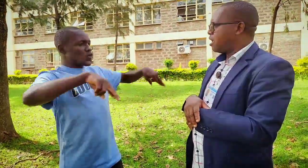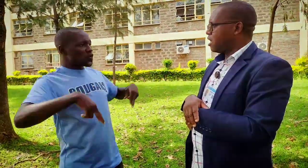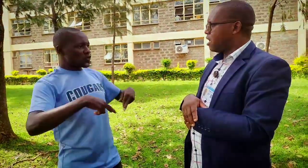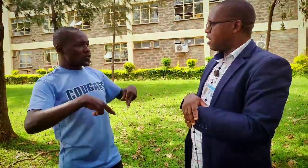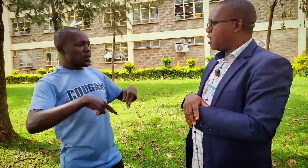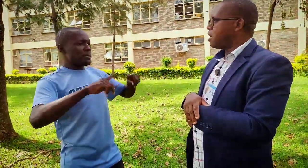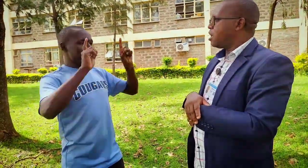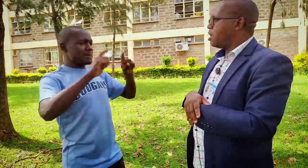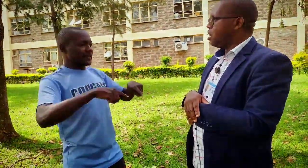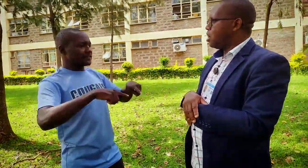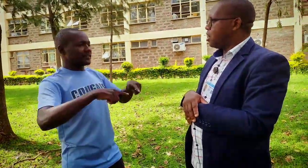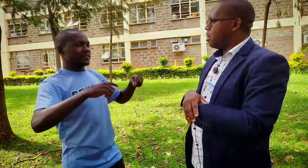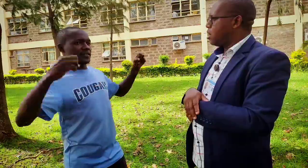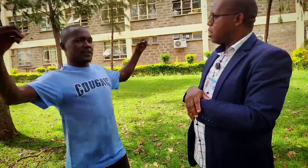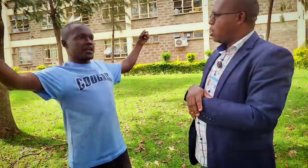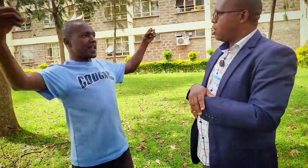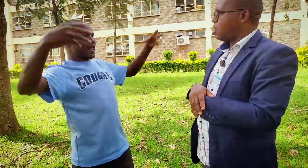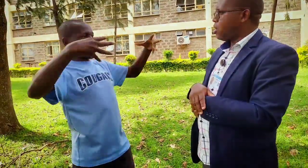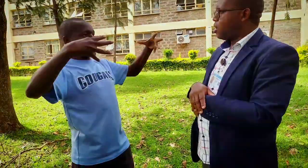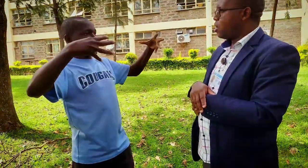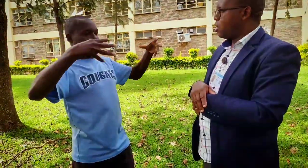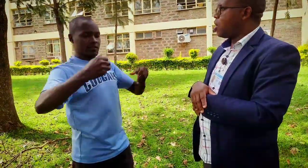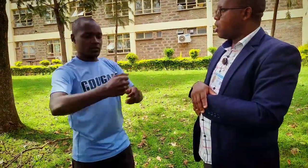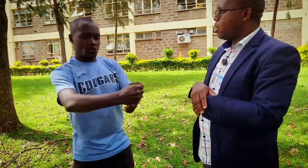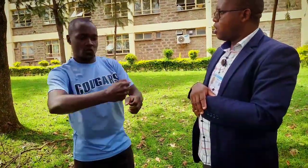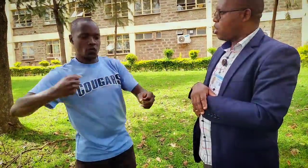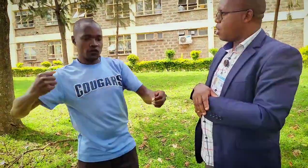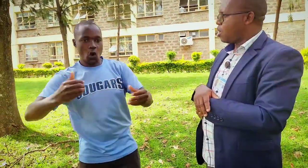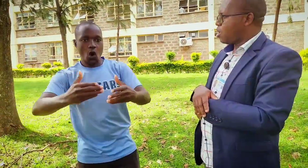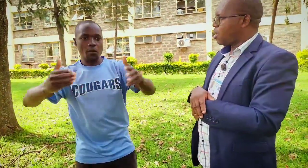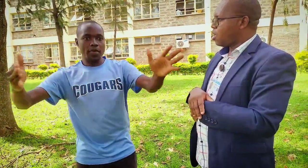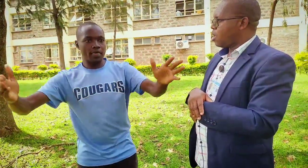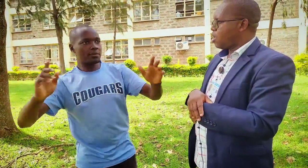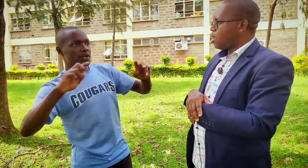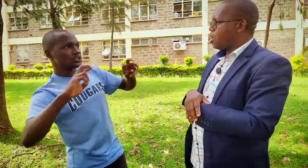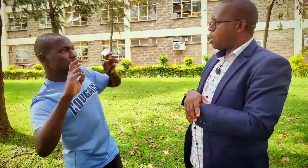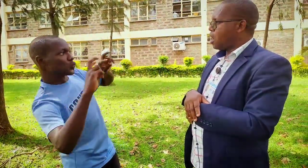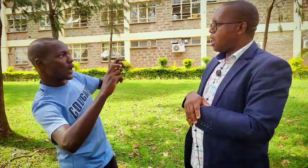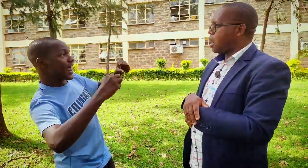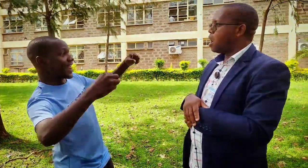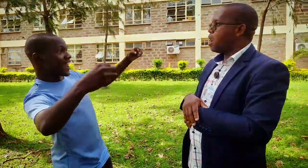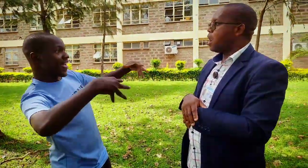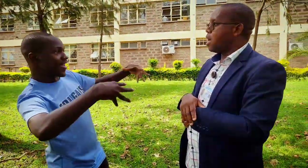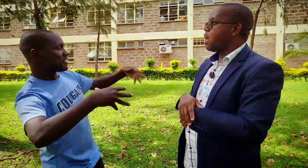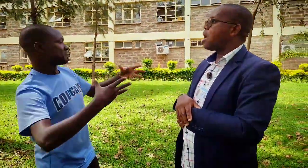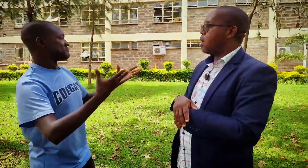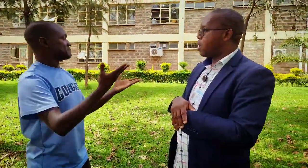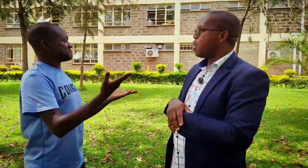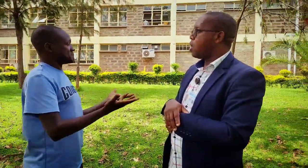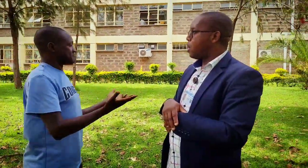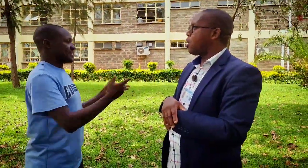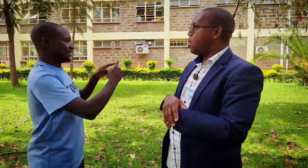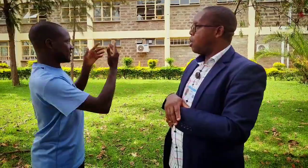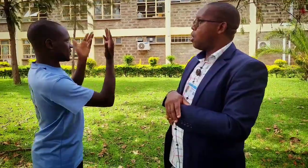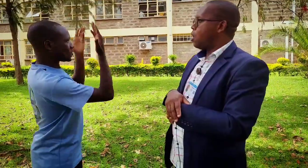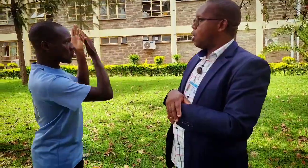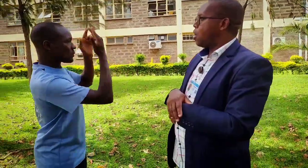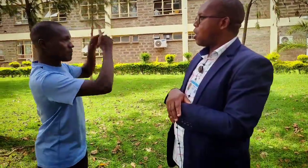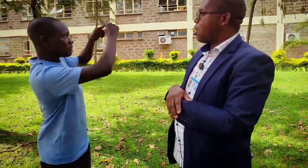children they sit in a room in class and the room must have good lighting from the windows the doors